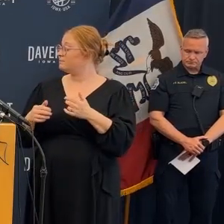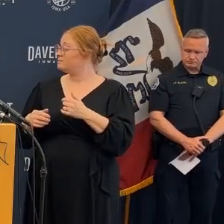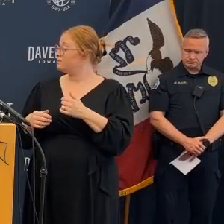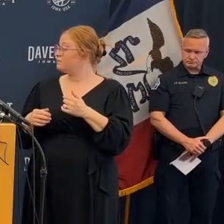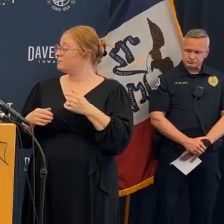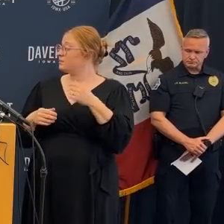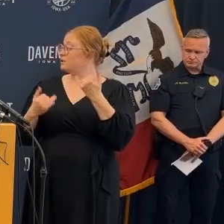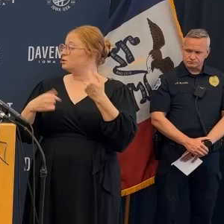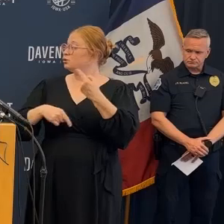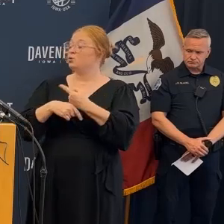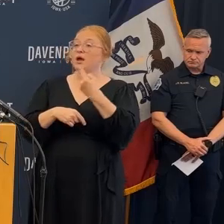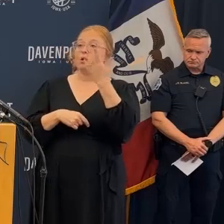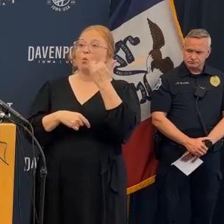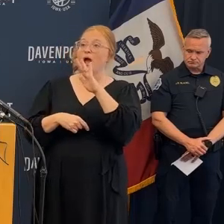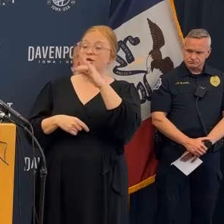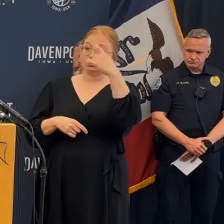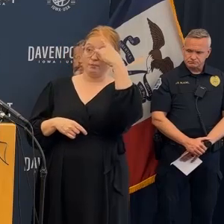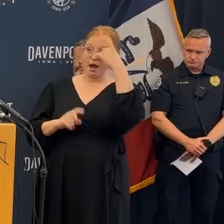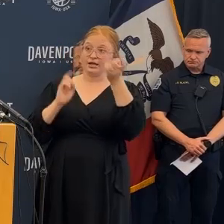you take a question